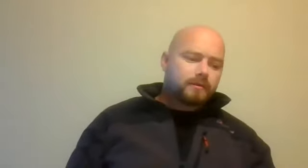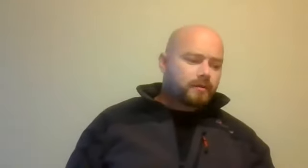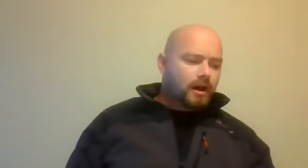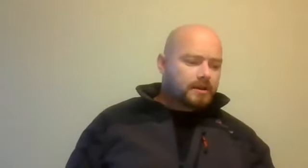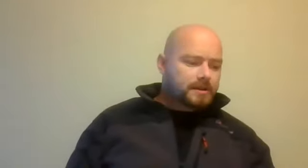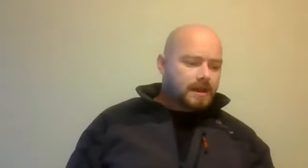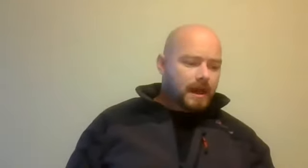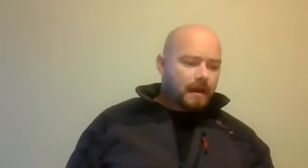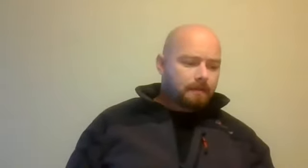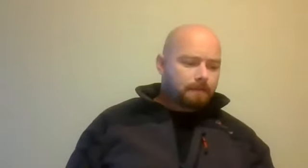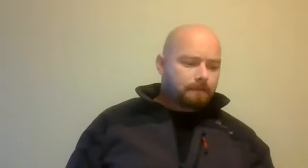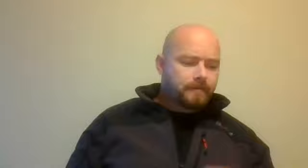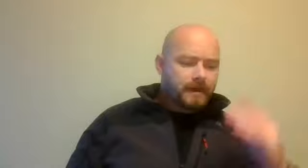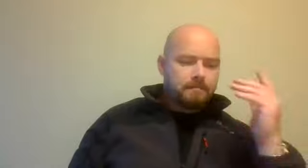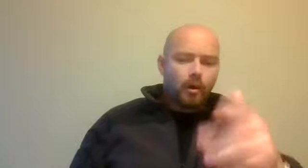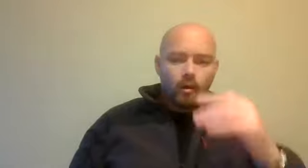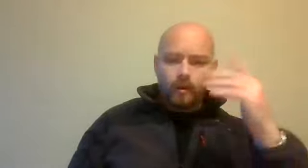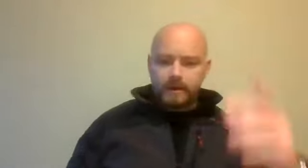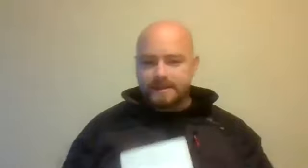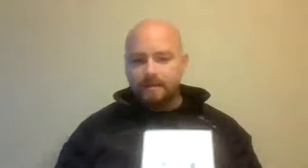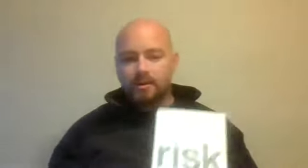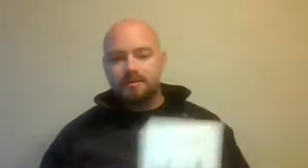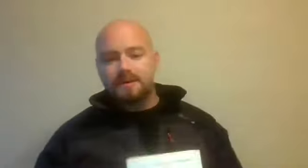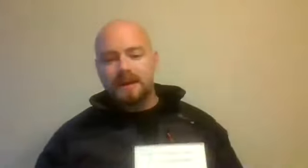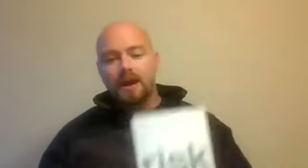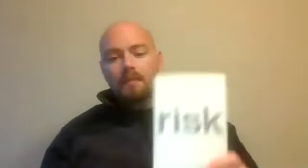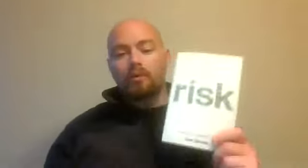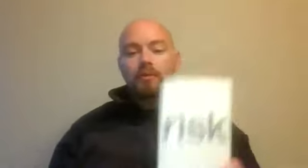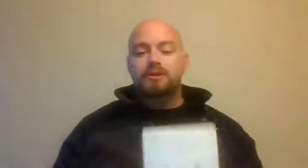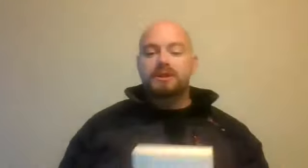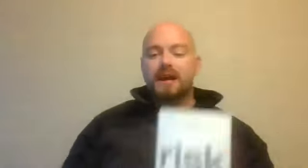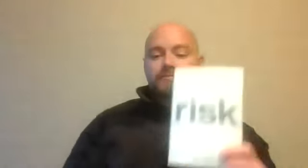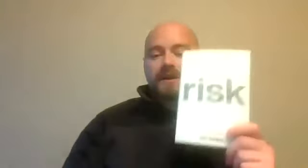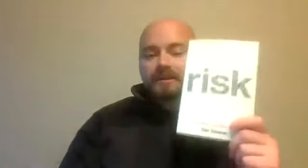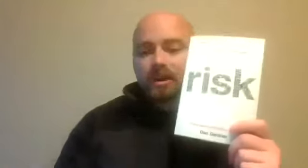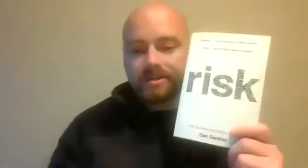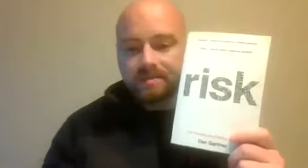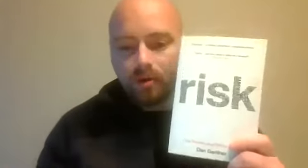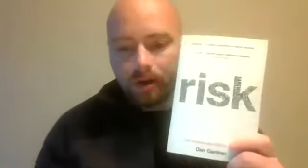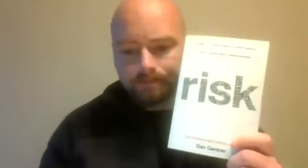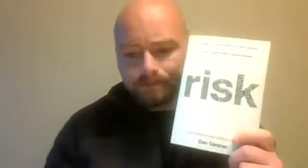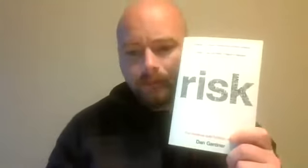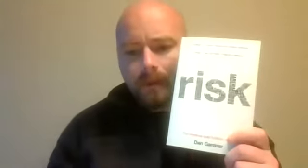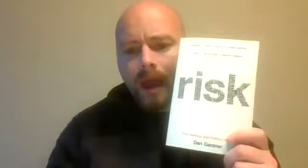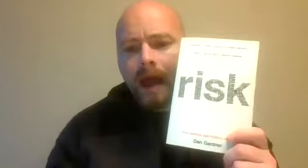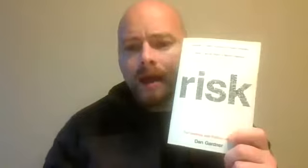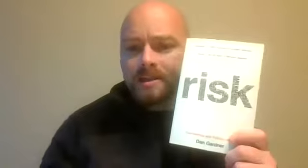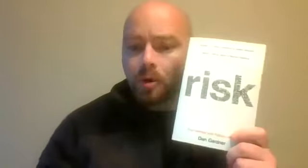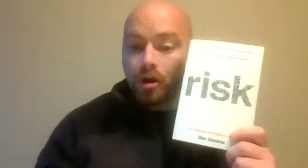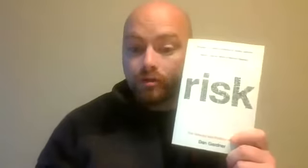You've got Filippo and his name I'll come to in a second. But one of the books that I started to read at the time was this book here. It's a book called